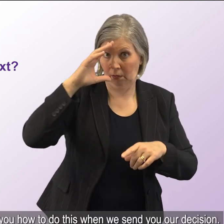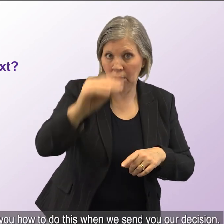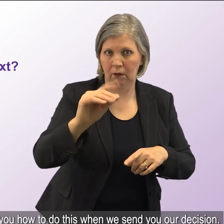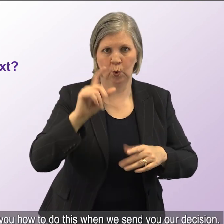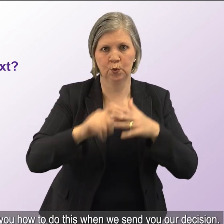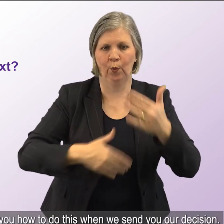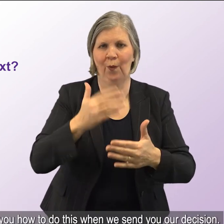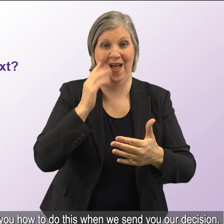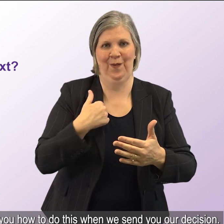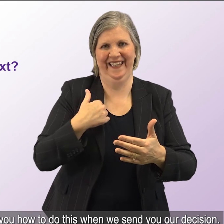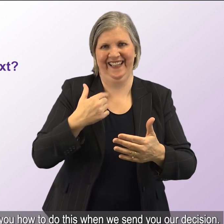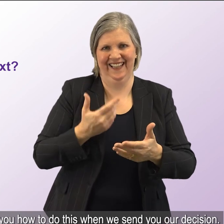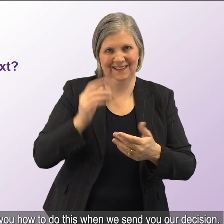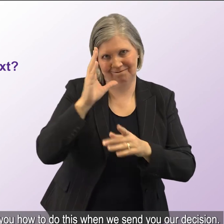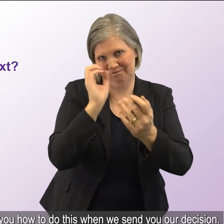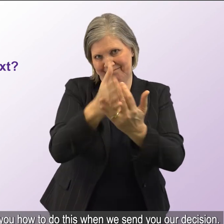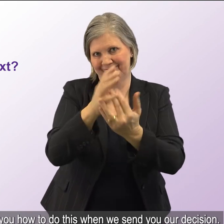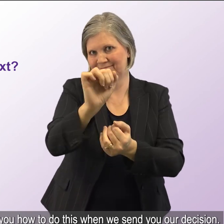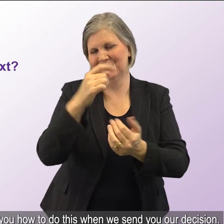We will tell you how to do this when we send you our decision.